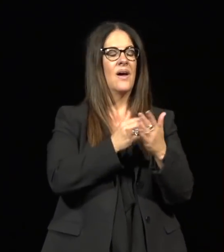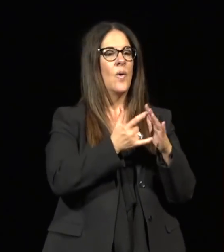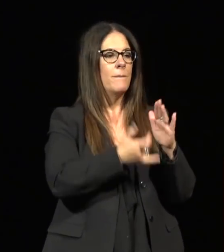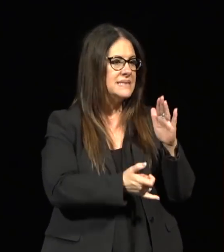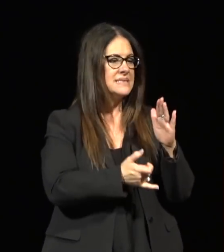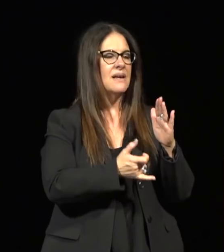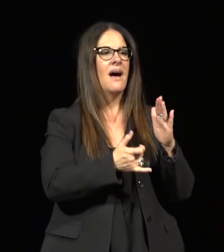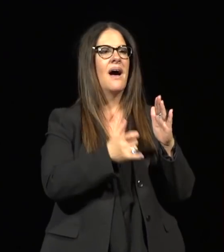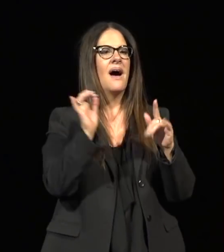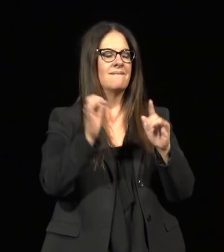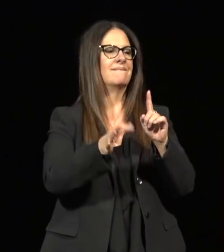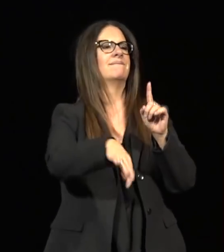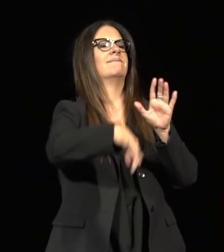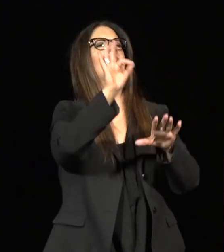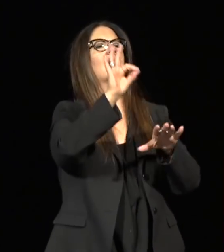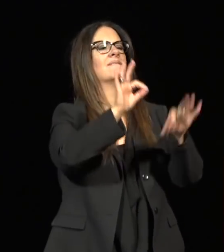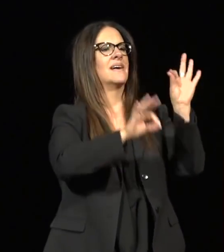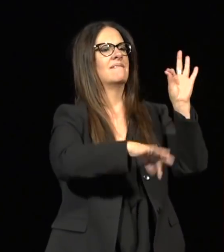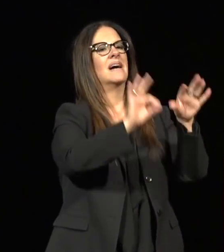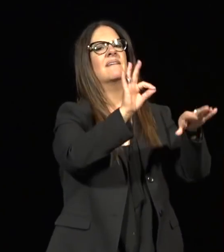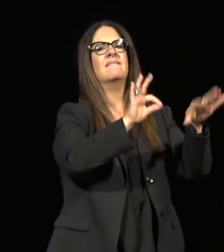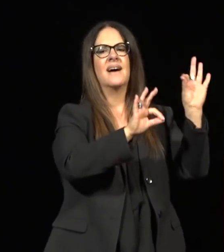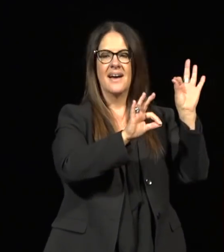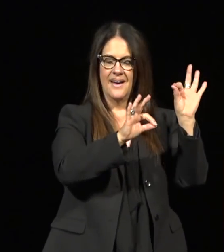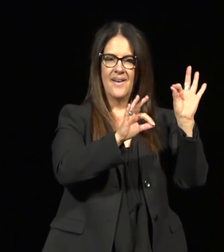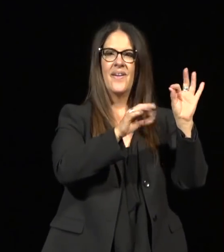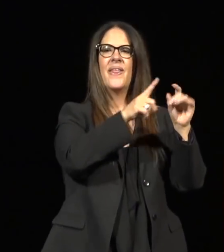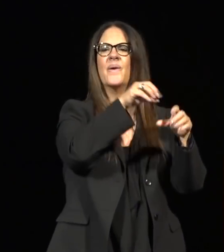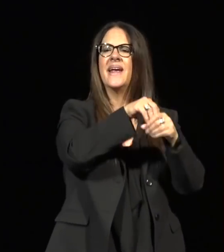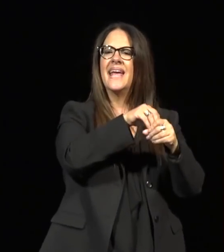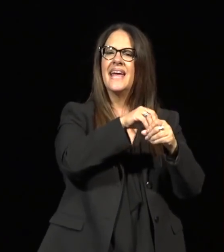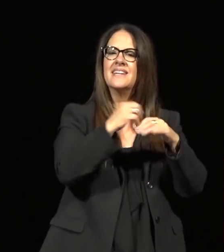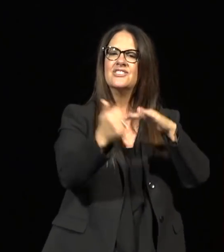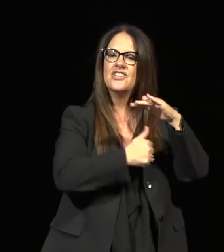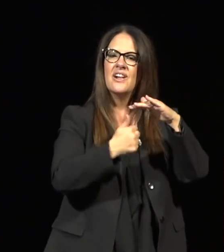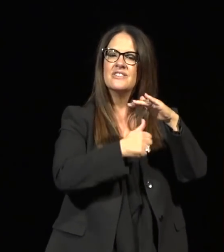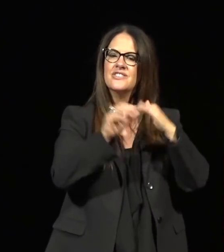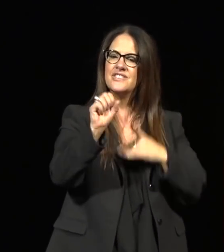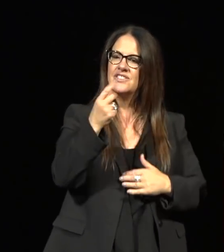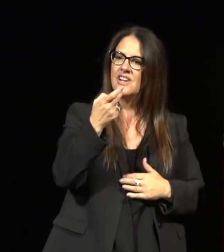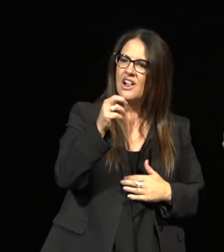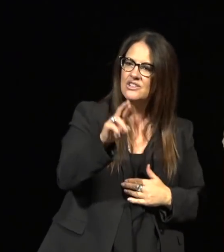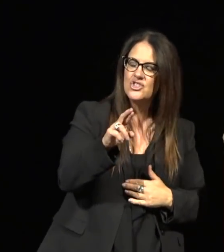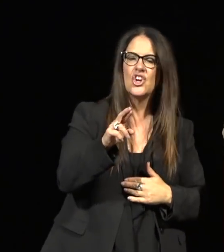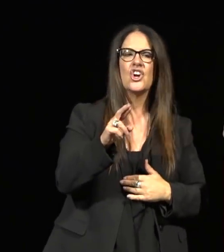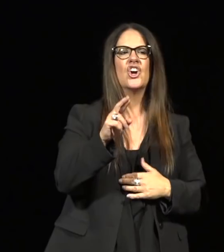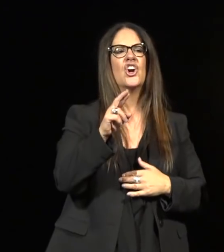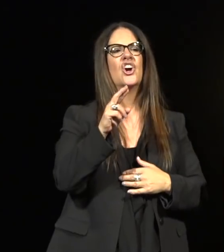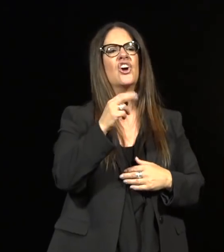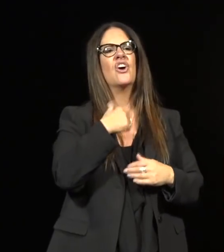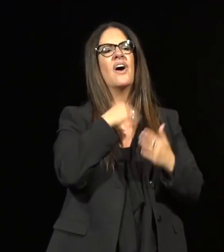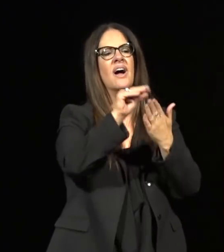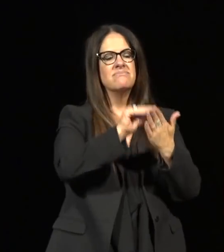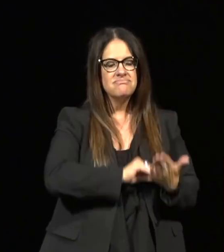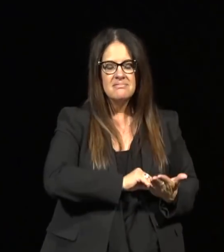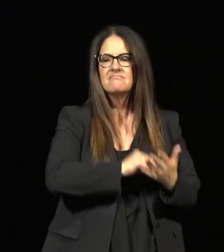with their friends or family. So we were able to go through shelters and identify people and ultimately get those folks